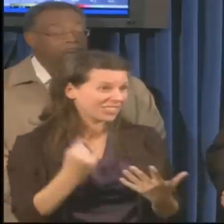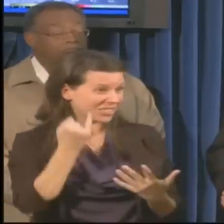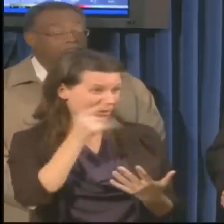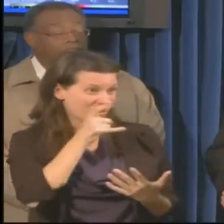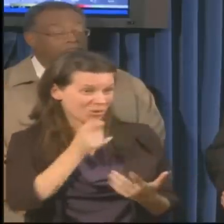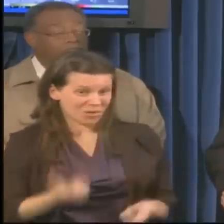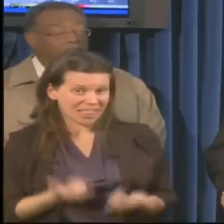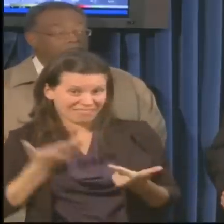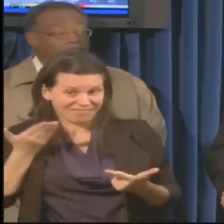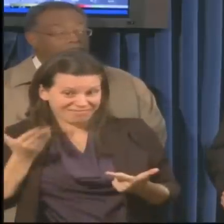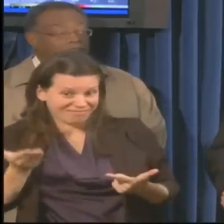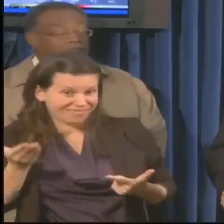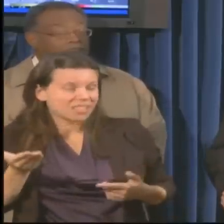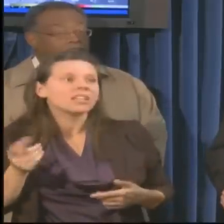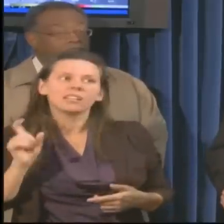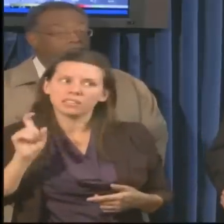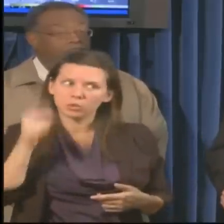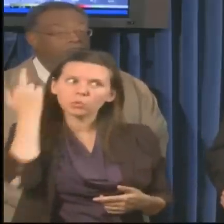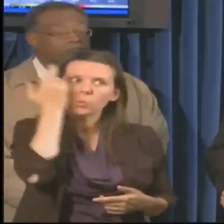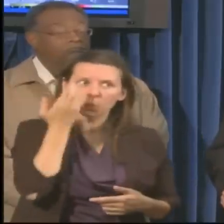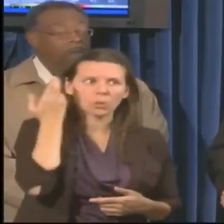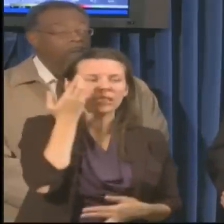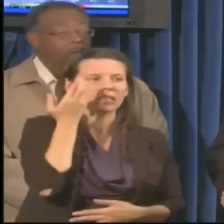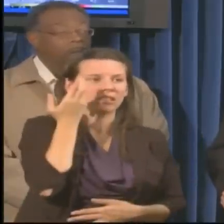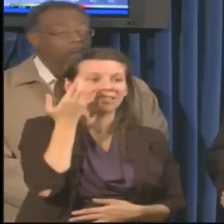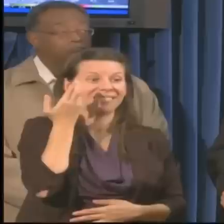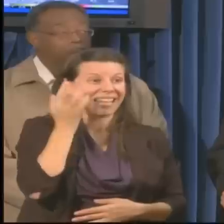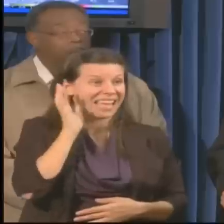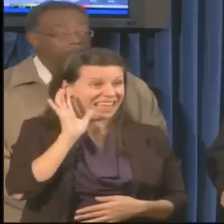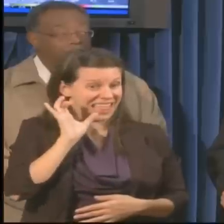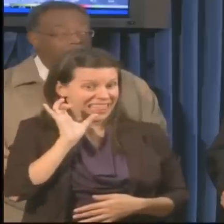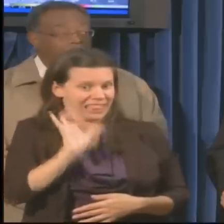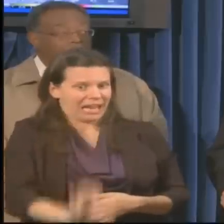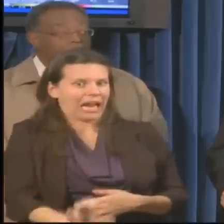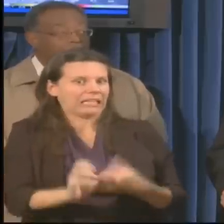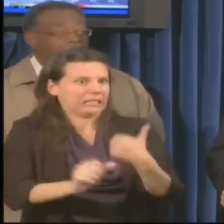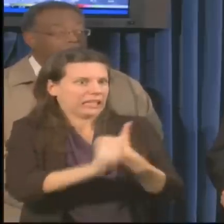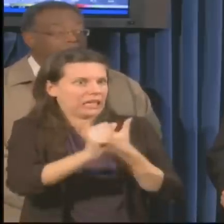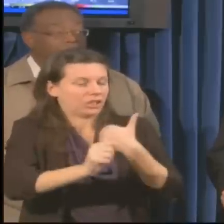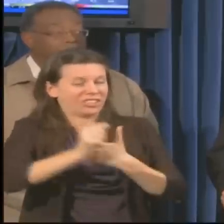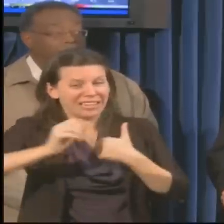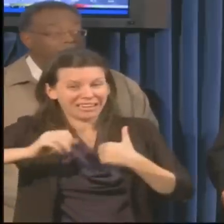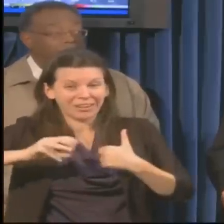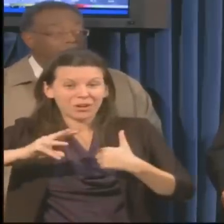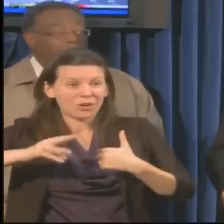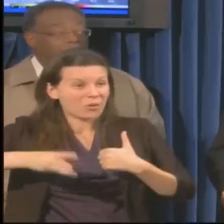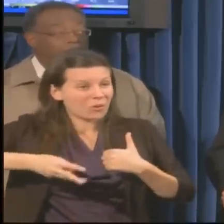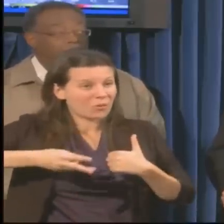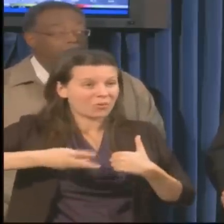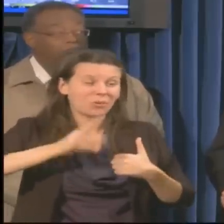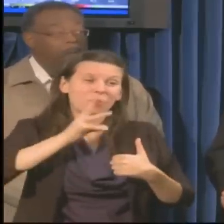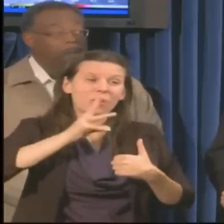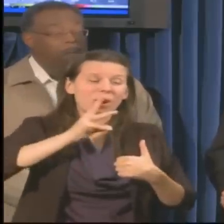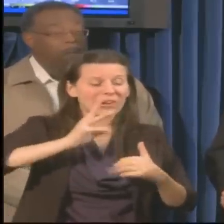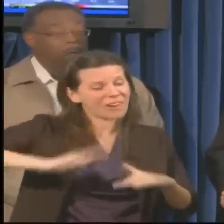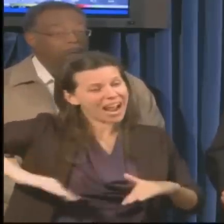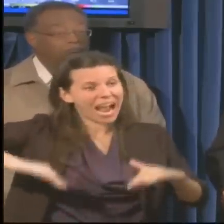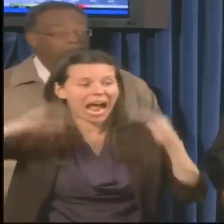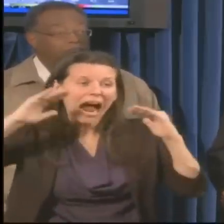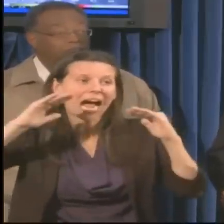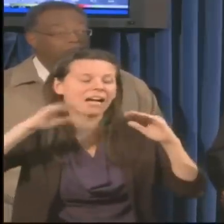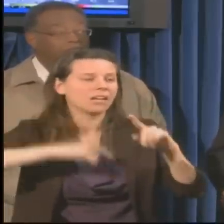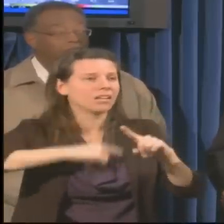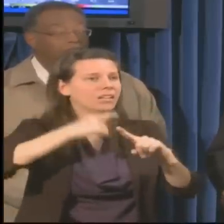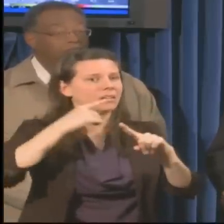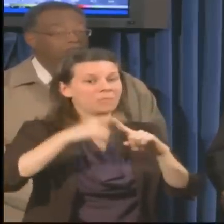the oceanfront need to realize that the threat of high water and flooding combined with no power means that they need to have an